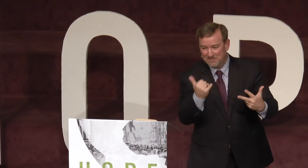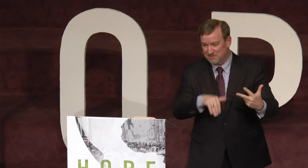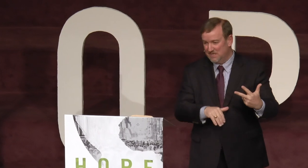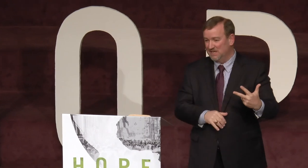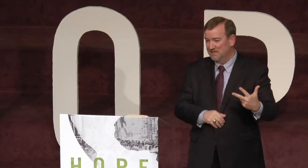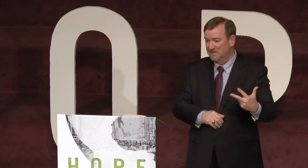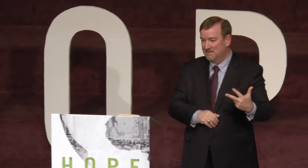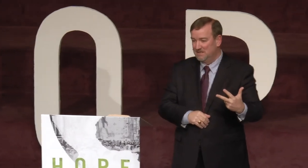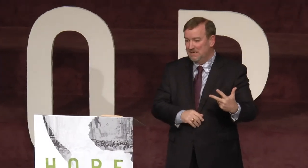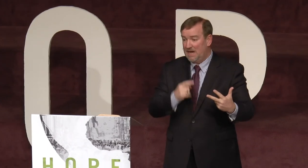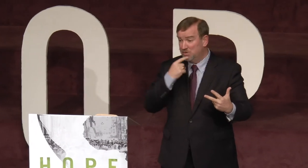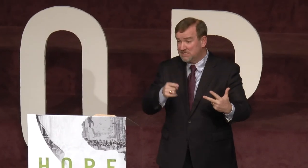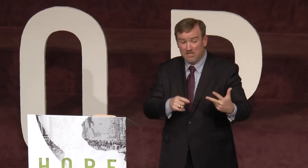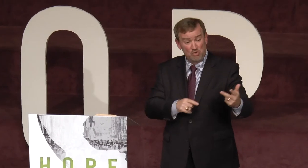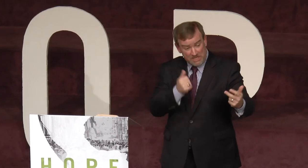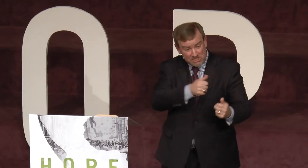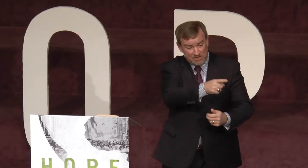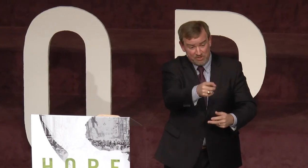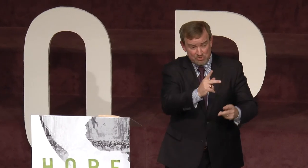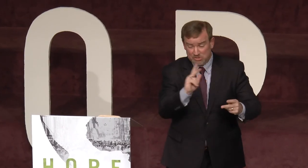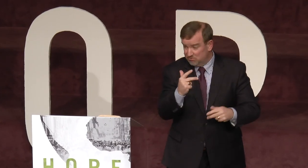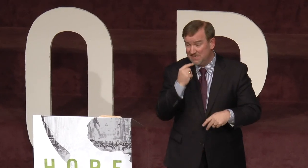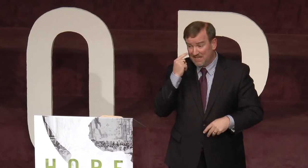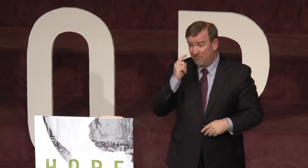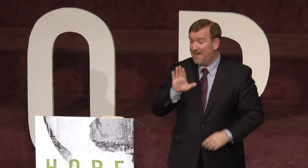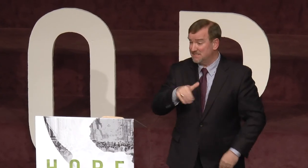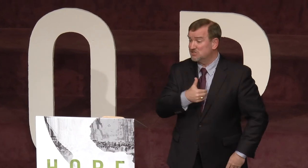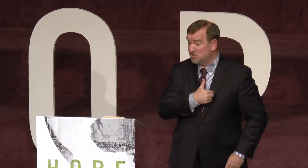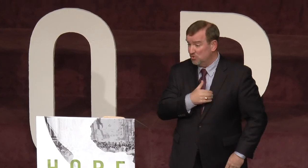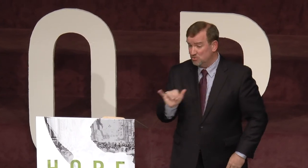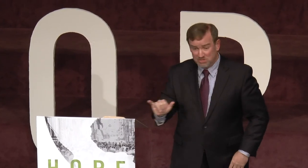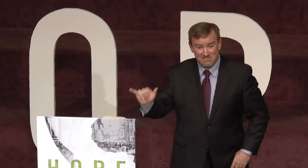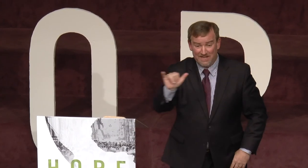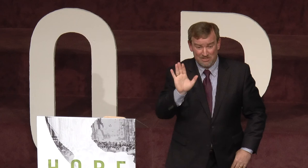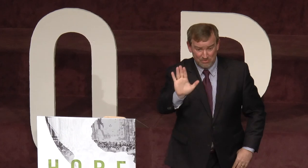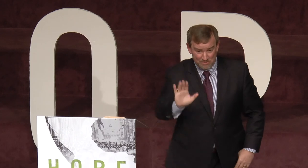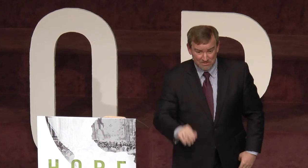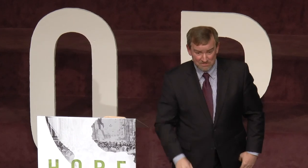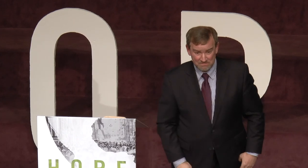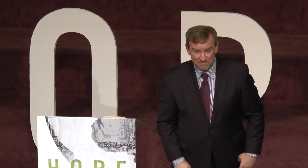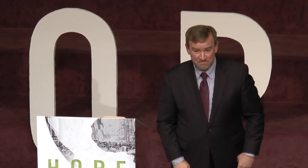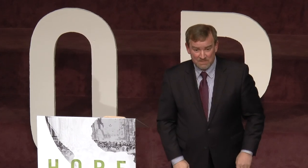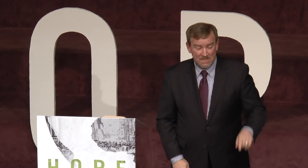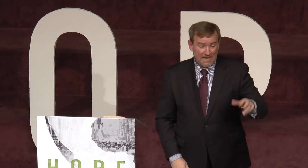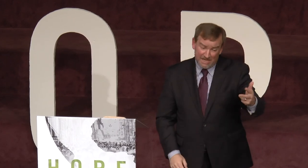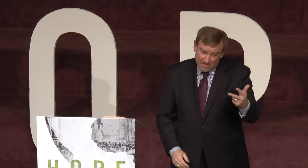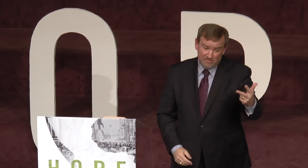are here tonight. I want to tell you each of those three deaf has a soul just like yours. And each of